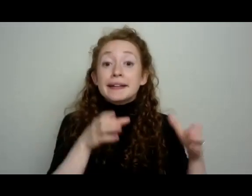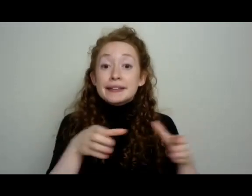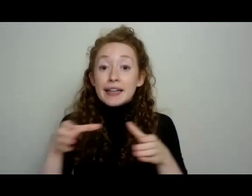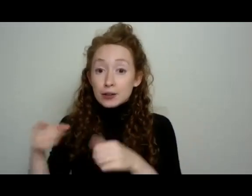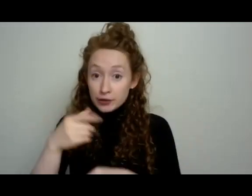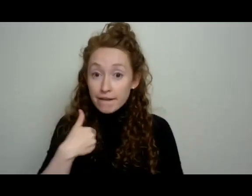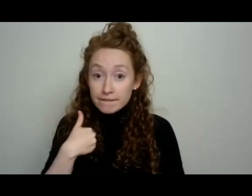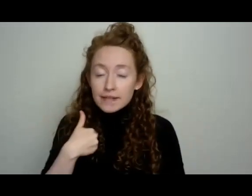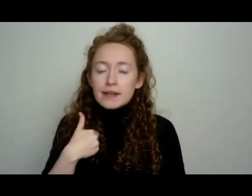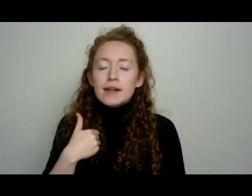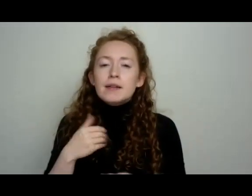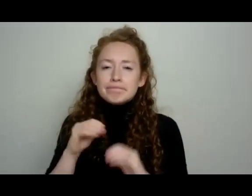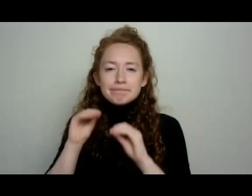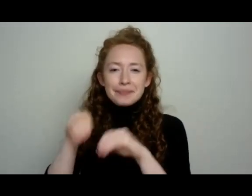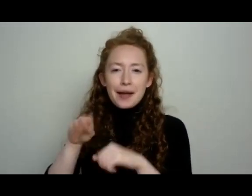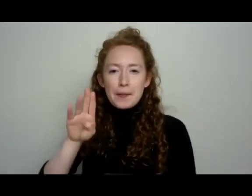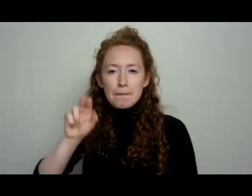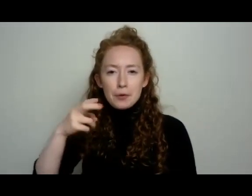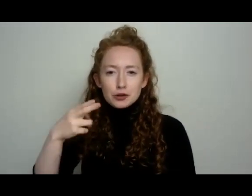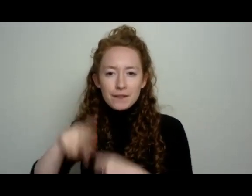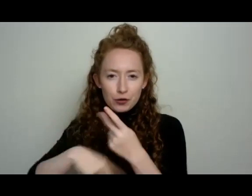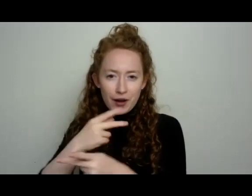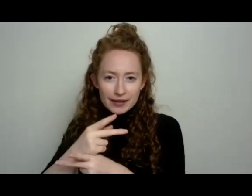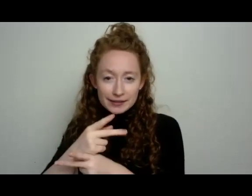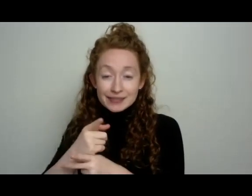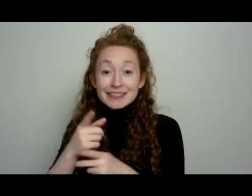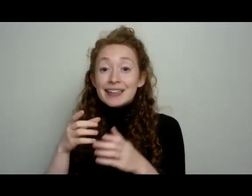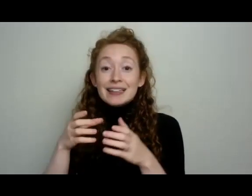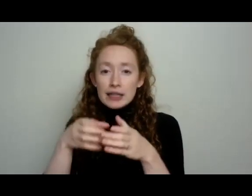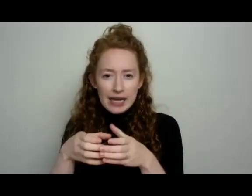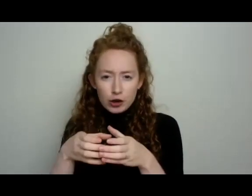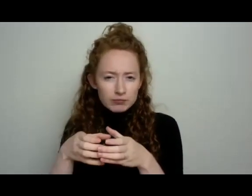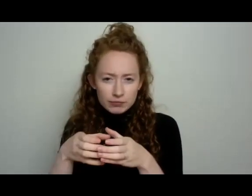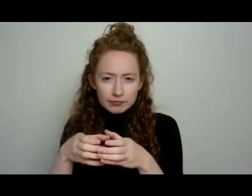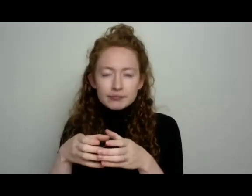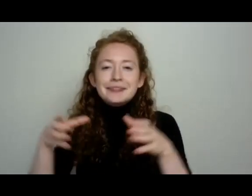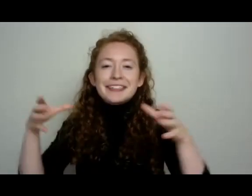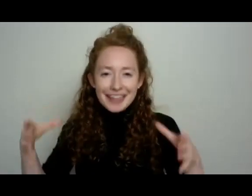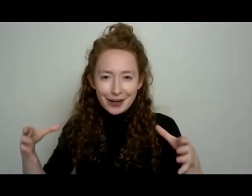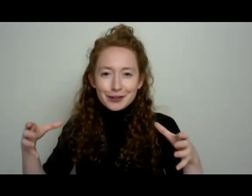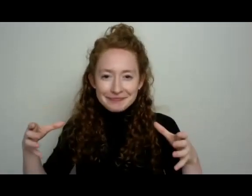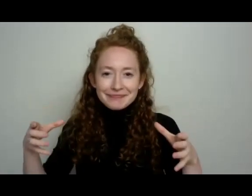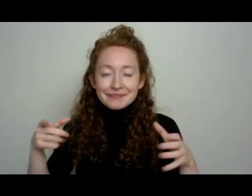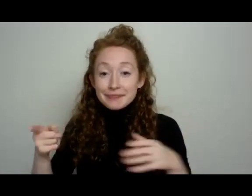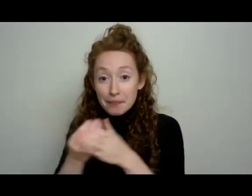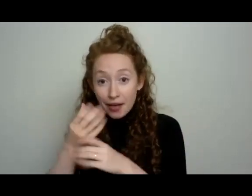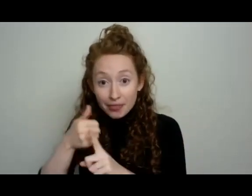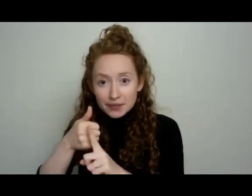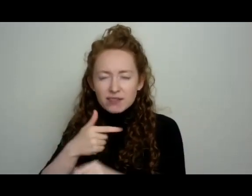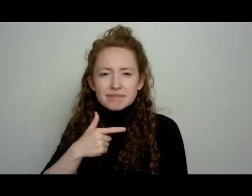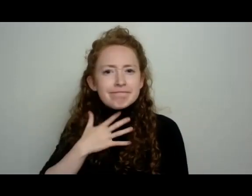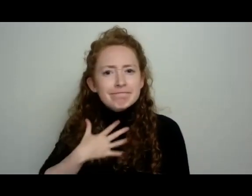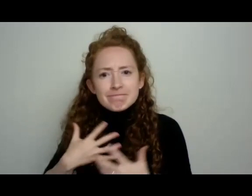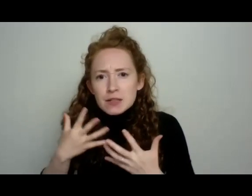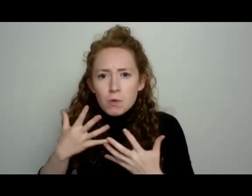plan on planting bush varieties. And in as big a container as you possibly can get, cucumbers are hungry. We'll talk a lot more about